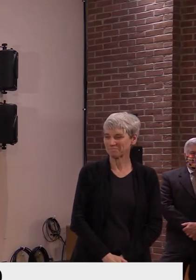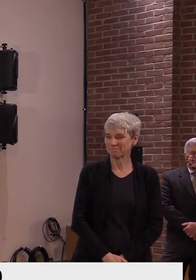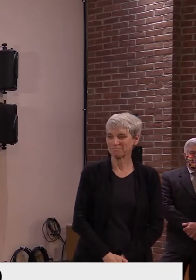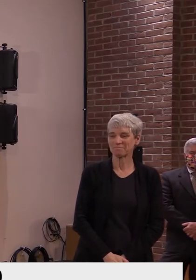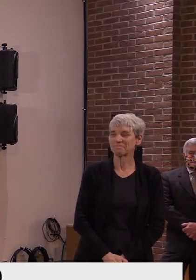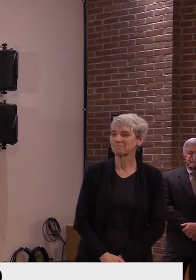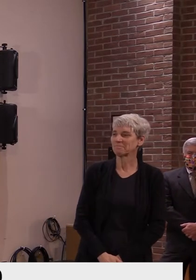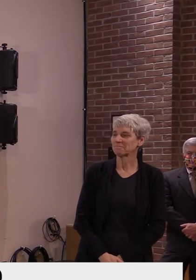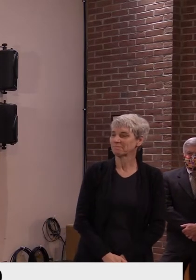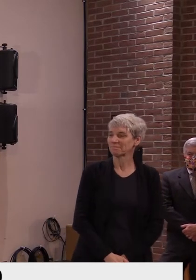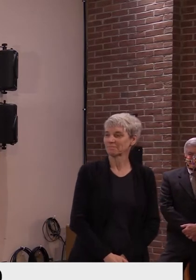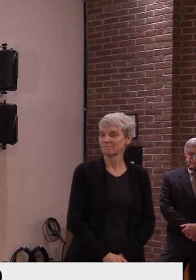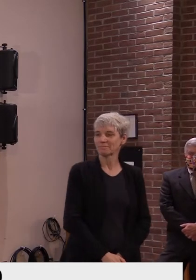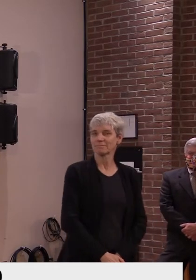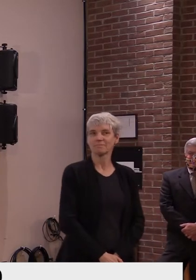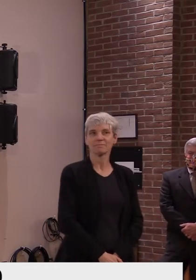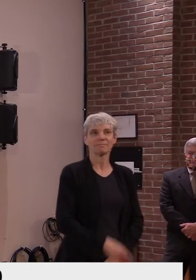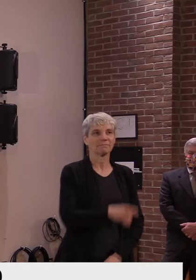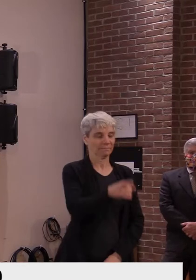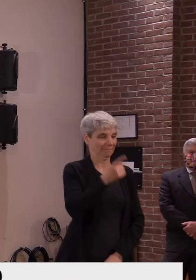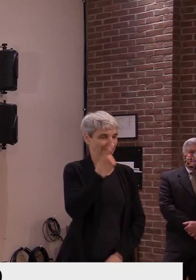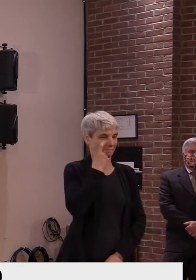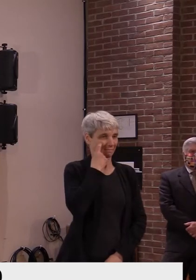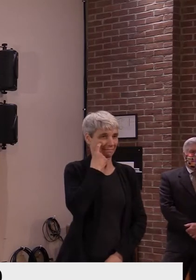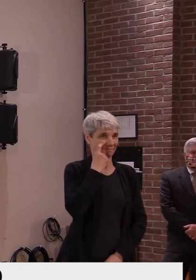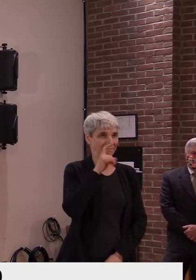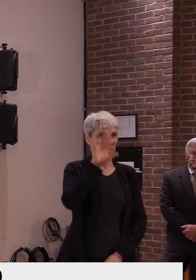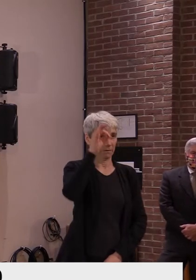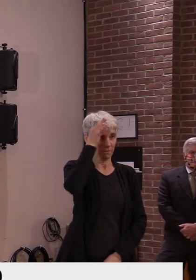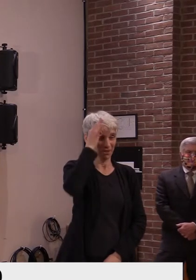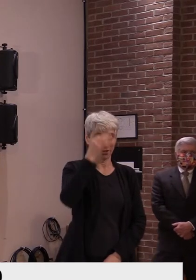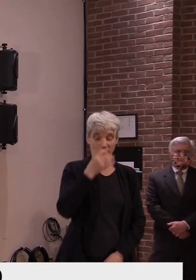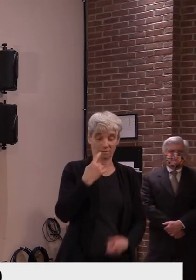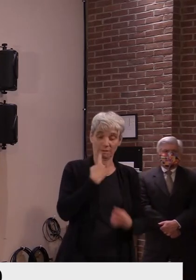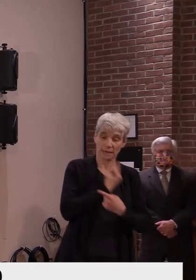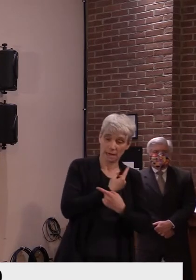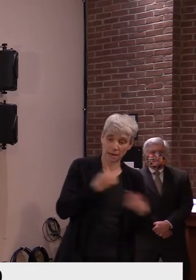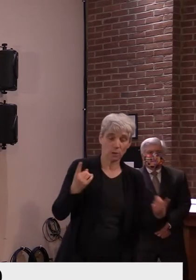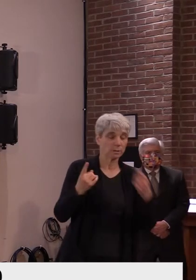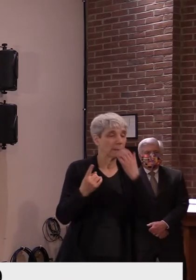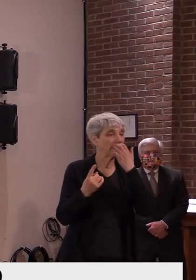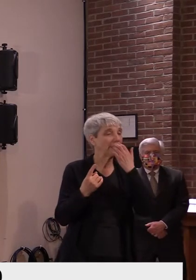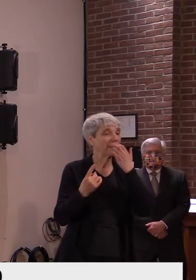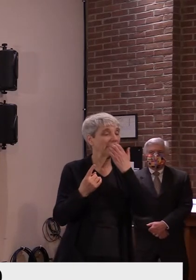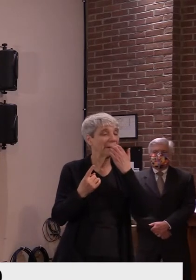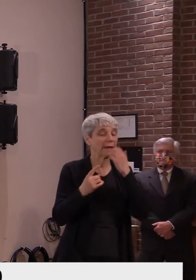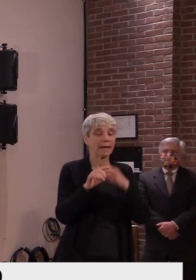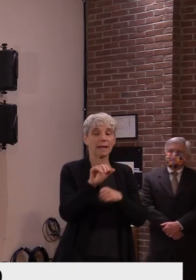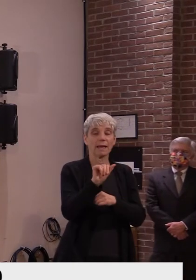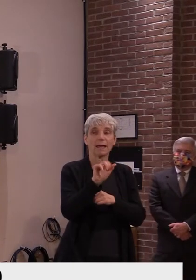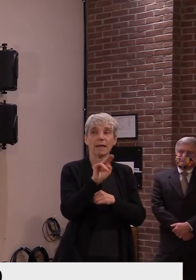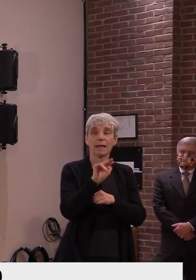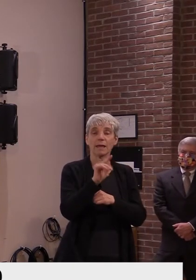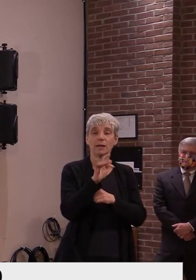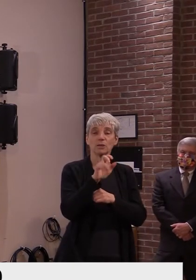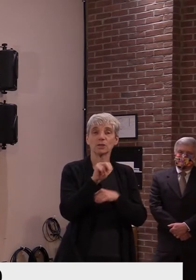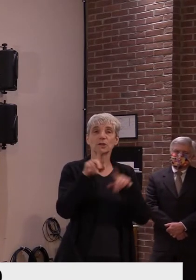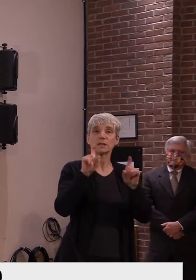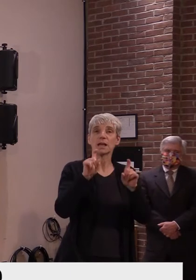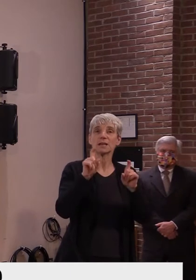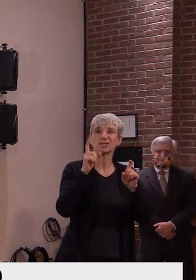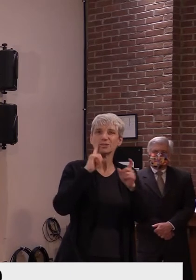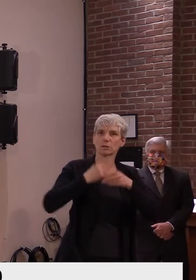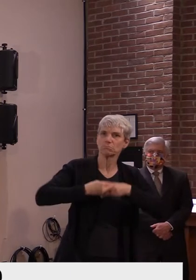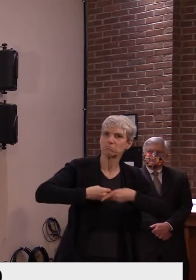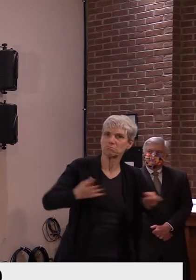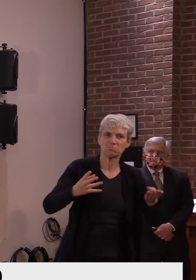the guy, the feds just, uh, announced that they've, uh, released a lot of, uh, antigen tests, uh, Vermont getting,